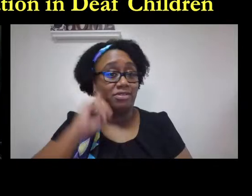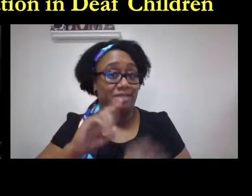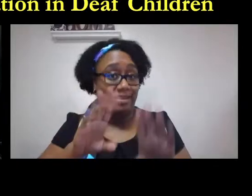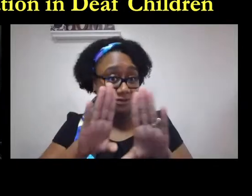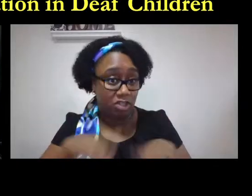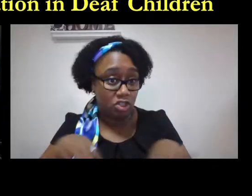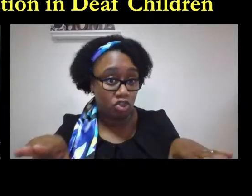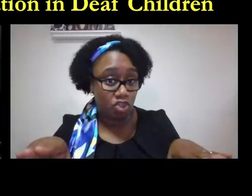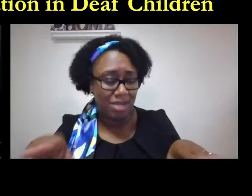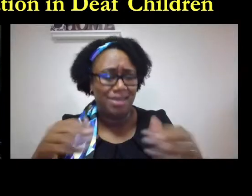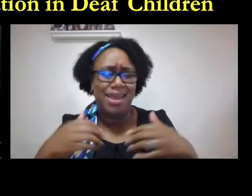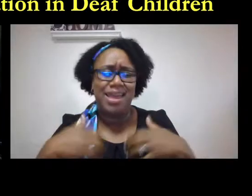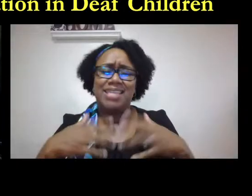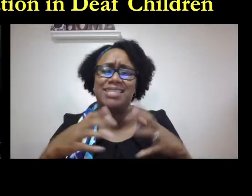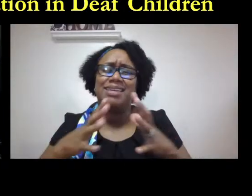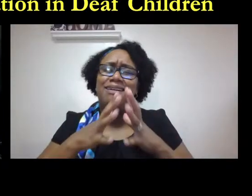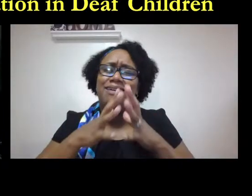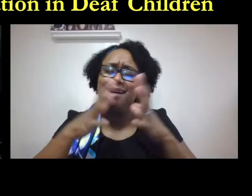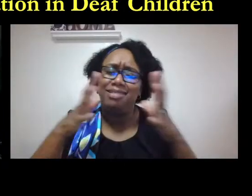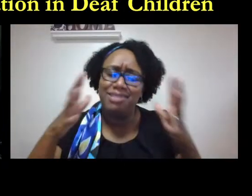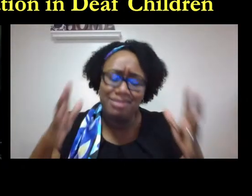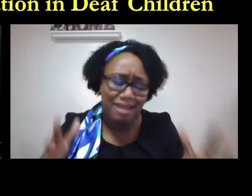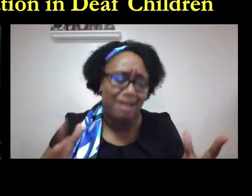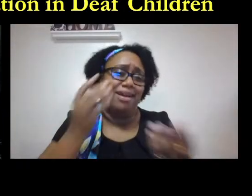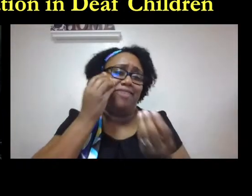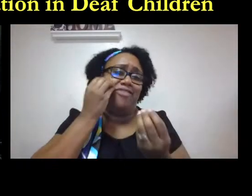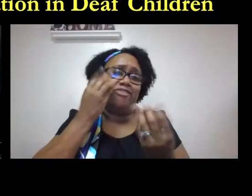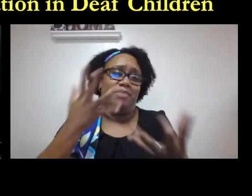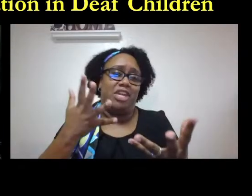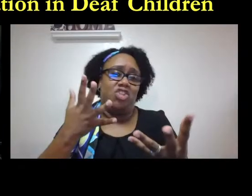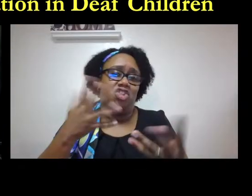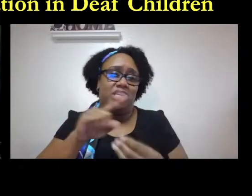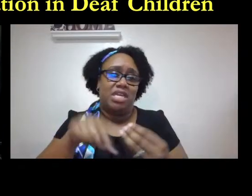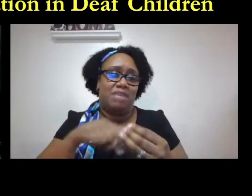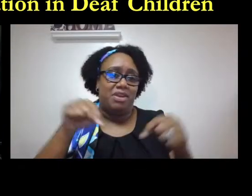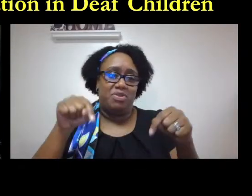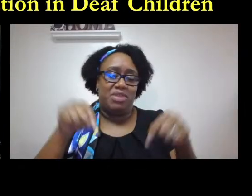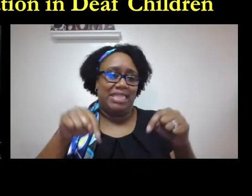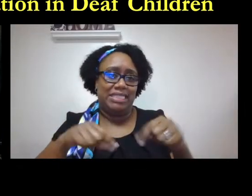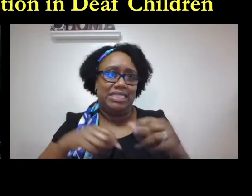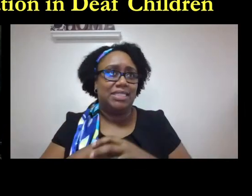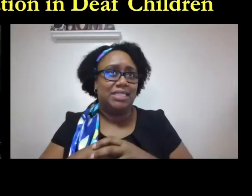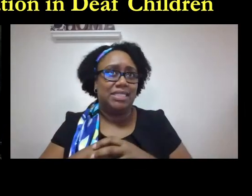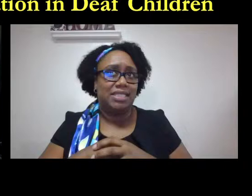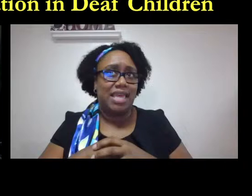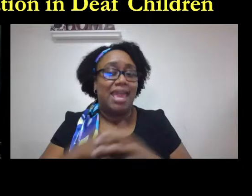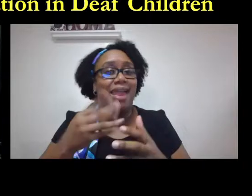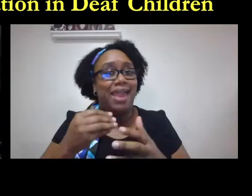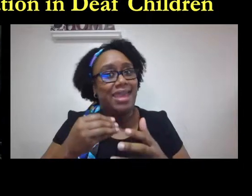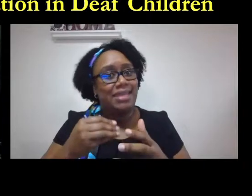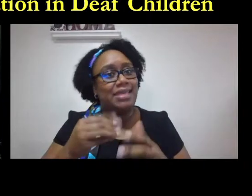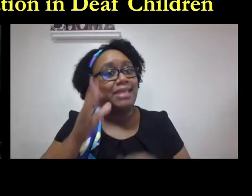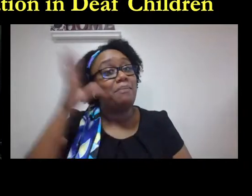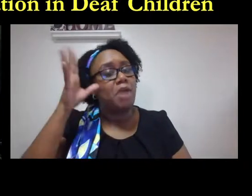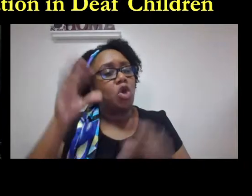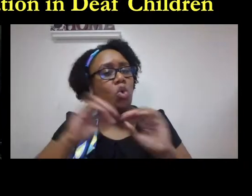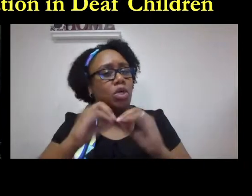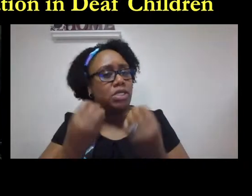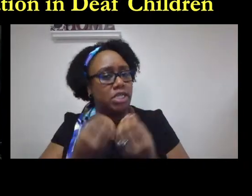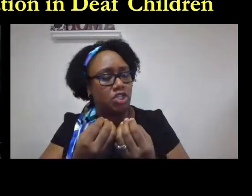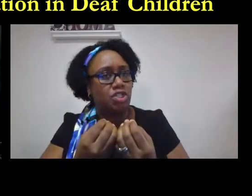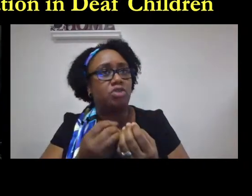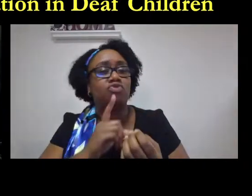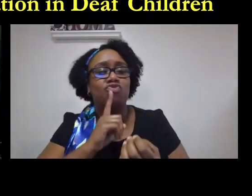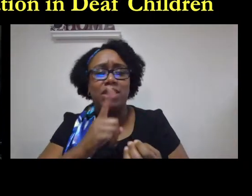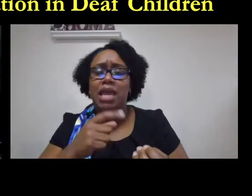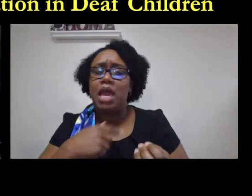as cd the american society for deaf children as dc has tons of information